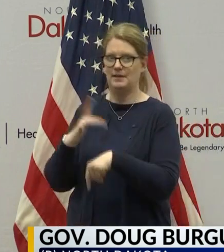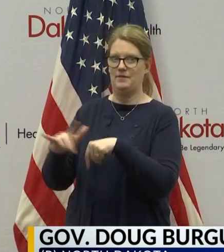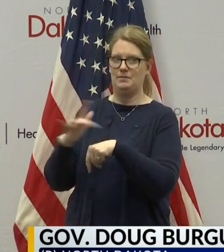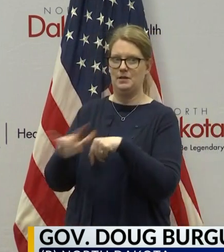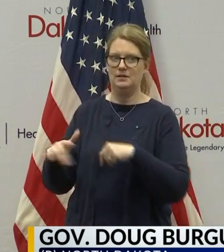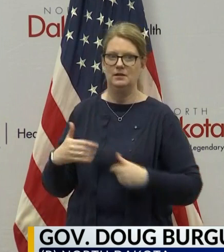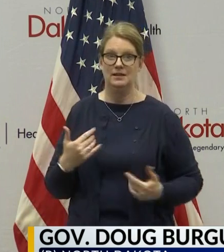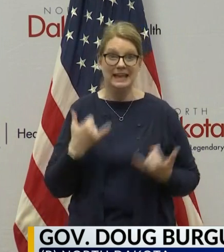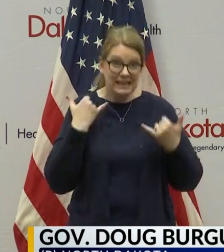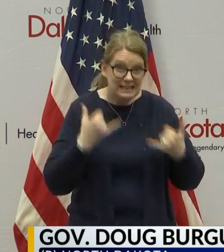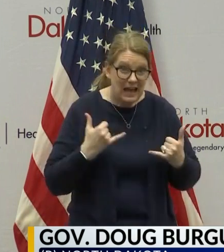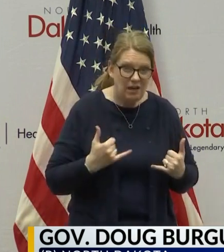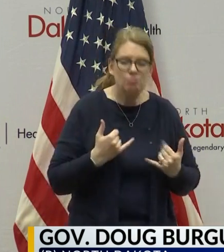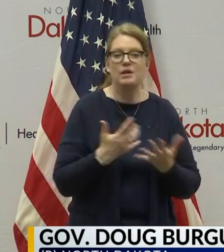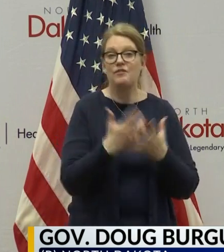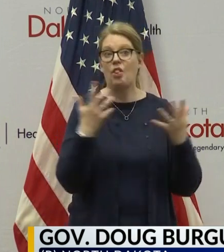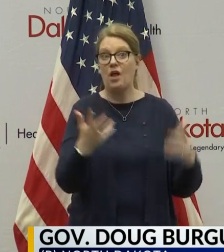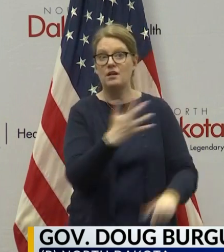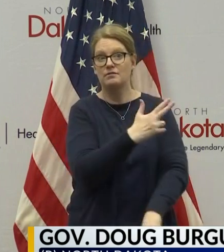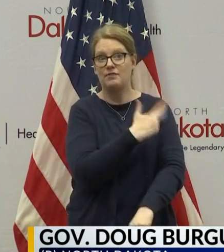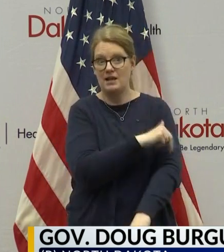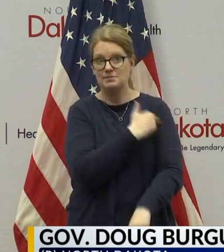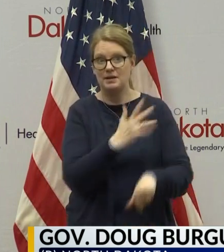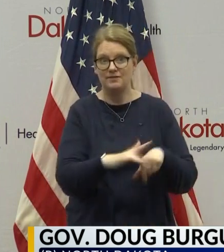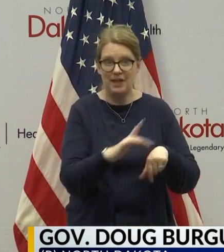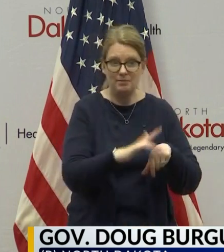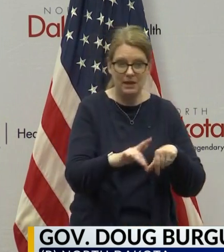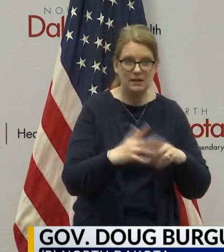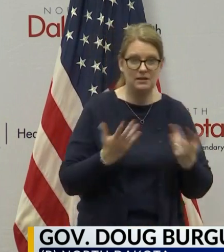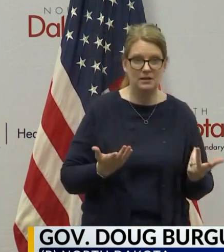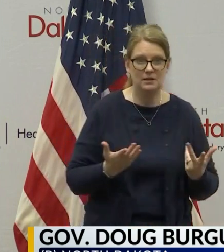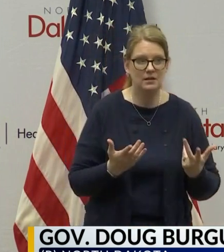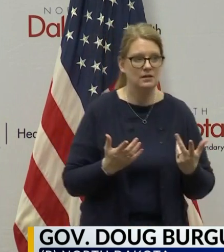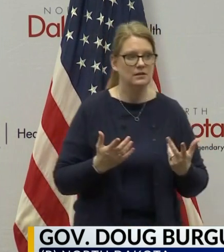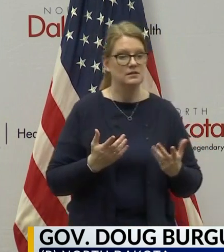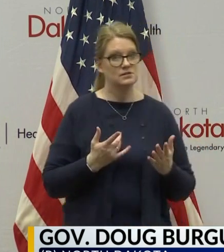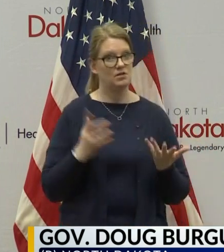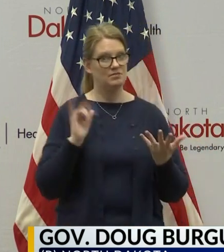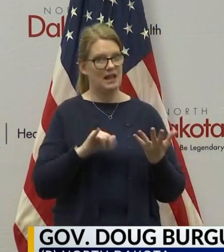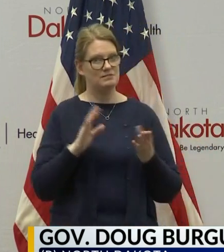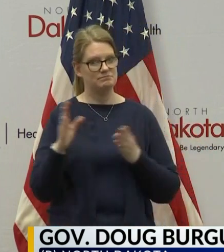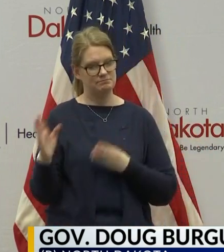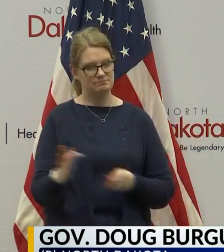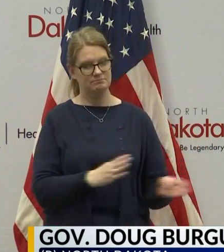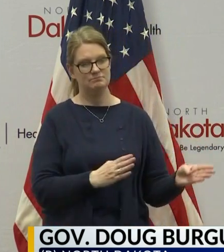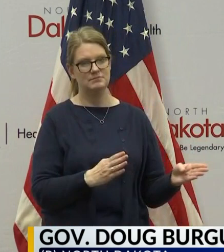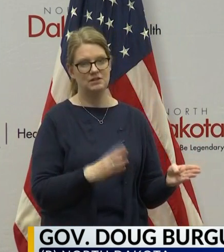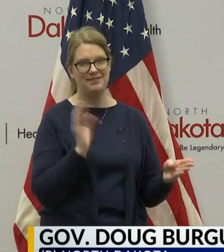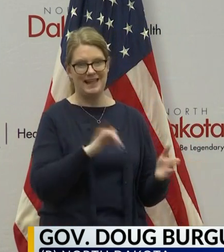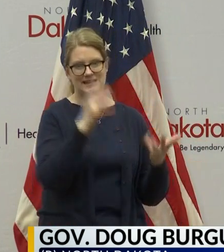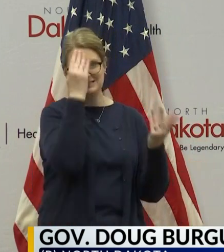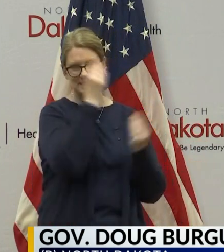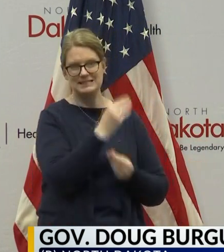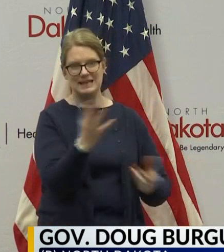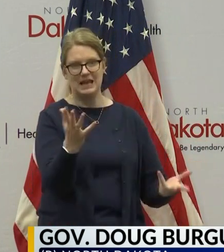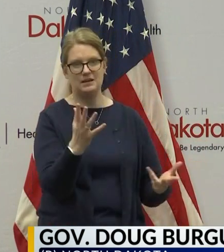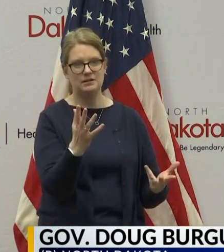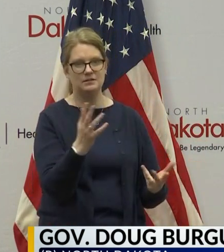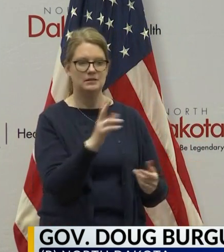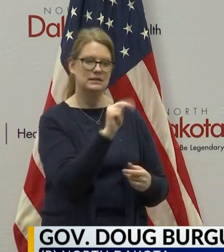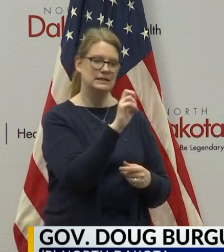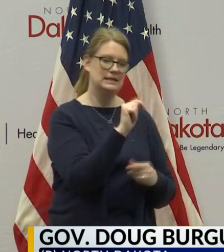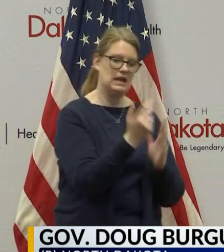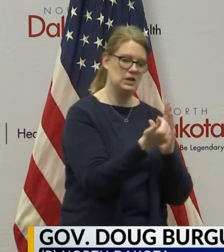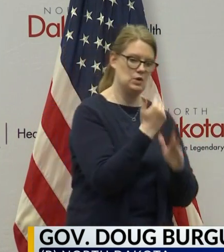we've got enormous hospital capacity. So against the strategy that we're, we're operating against, that's the data. The data is, you know, net